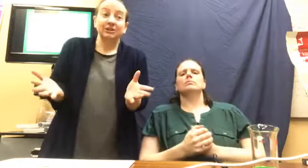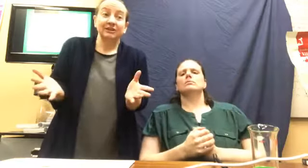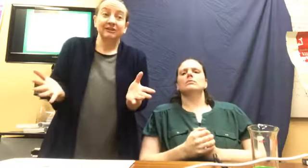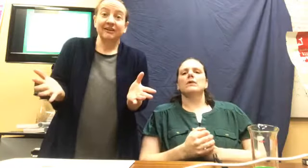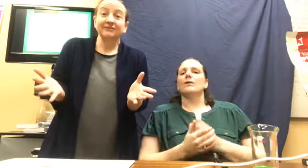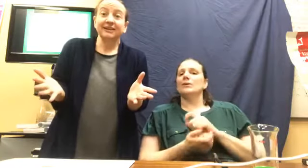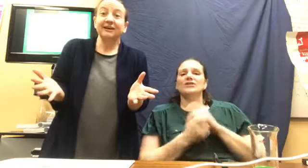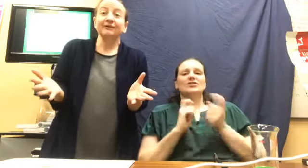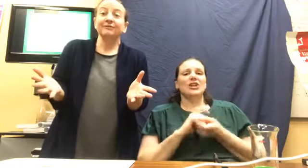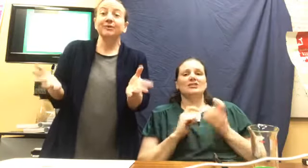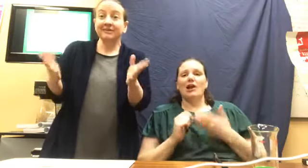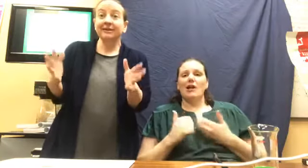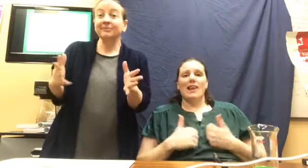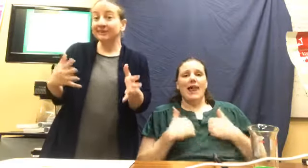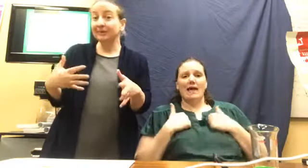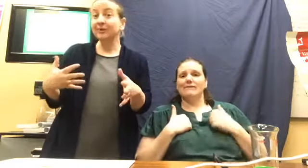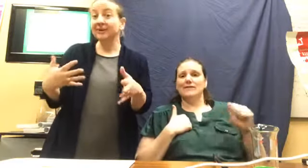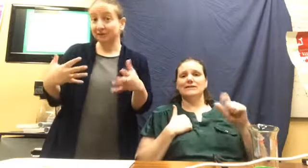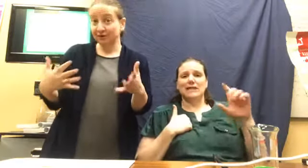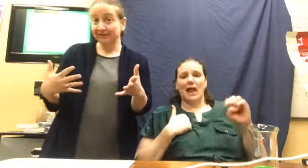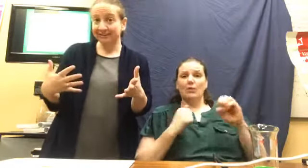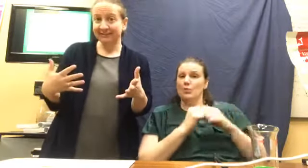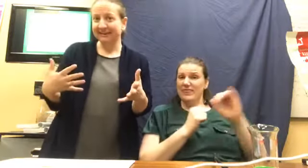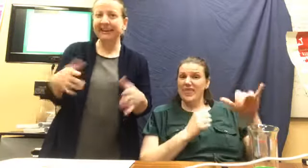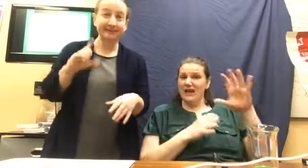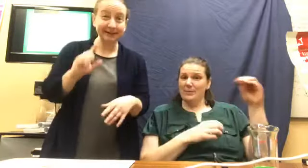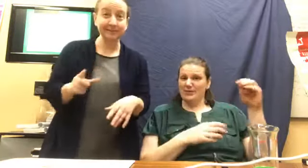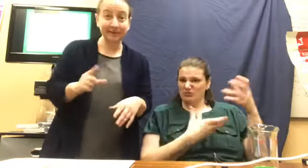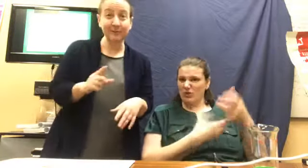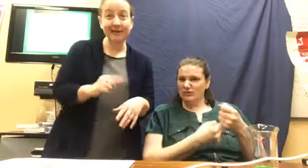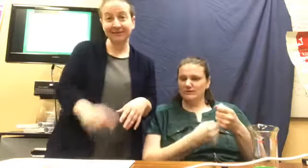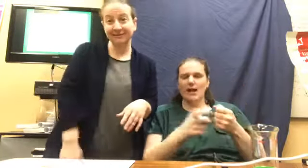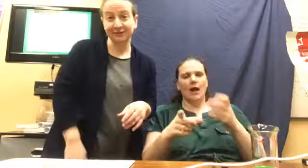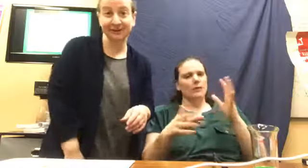change our lifestyle with a company that we can trust. And I'm going to explain why you can trust.